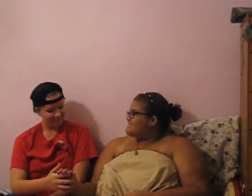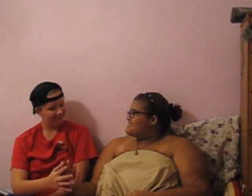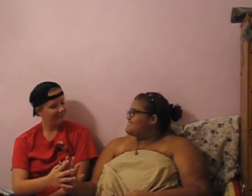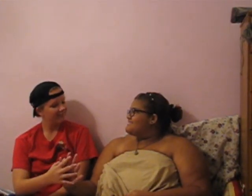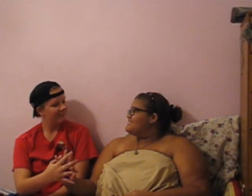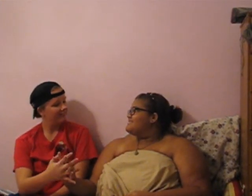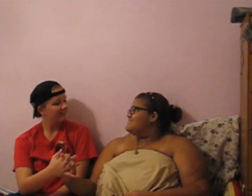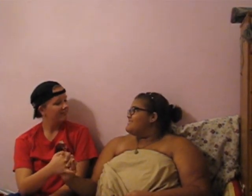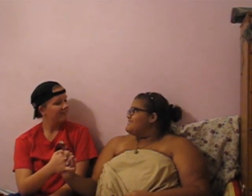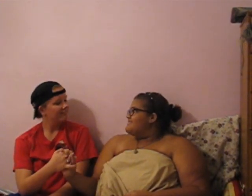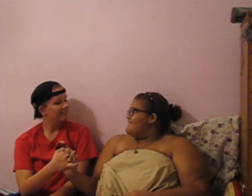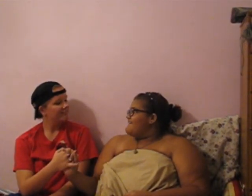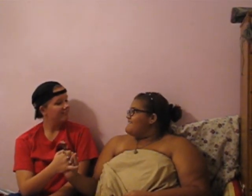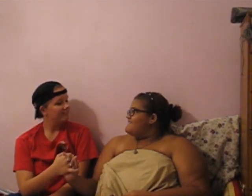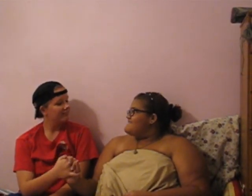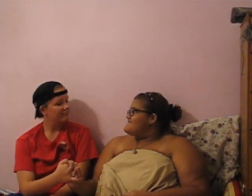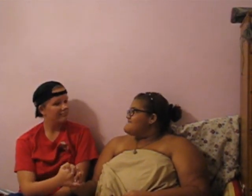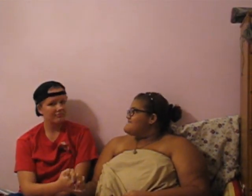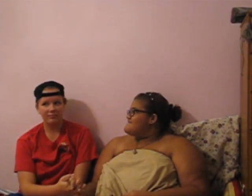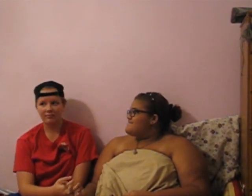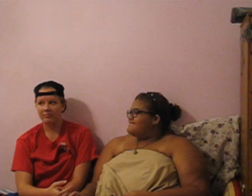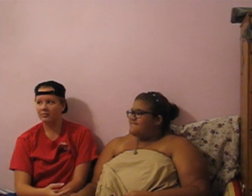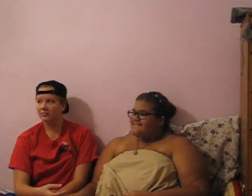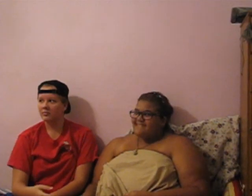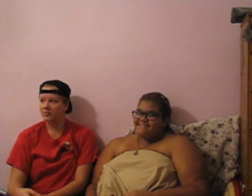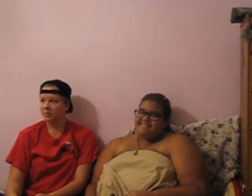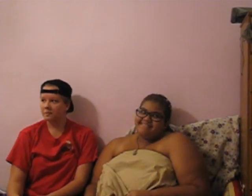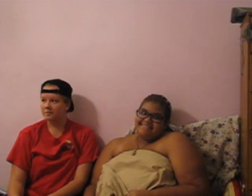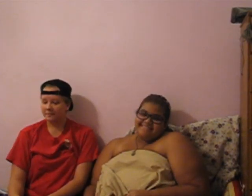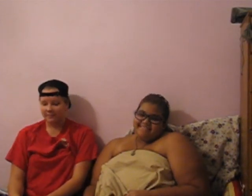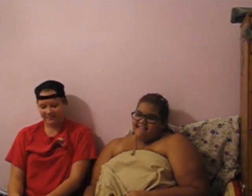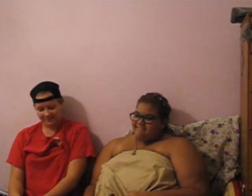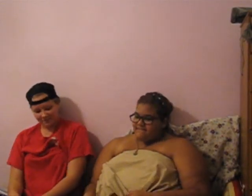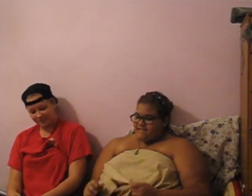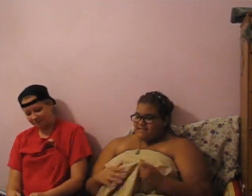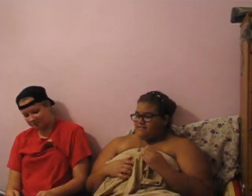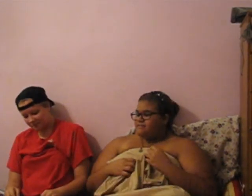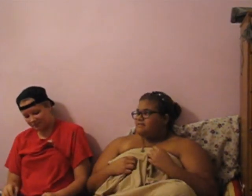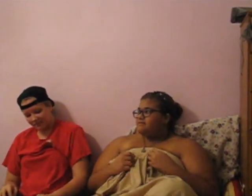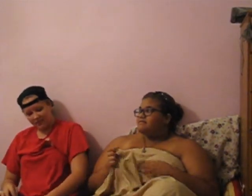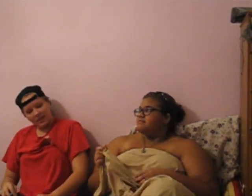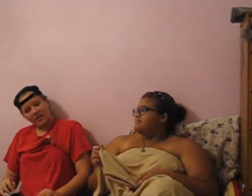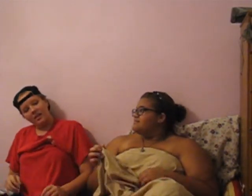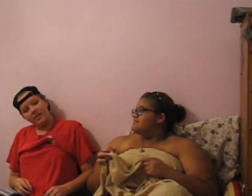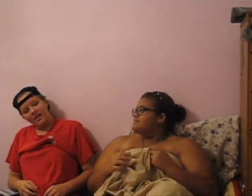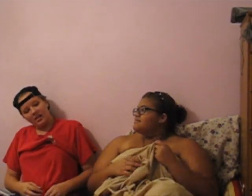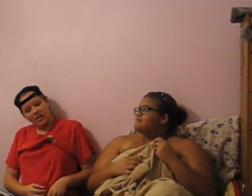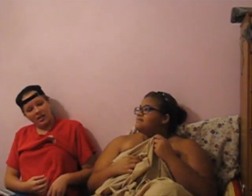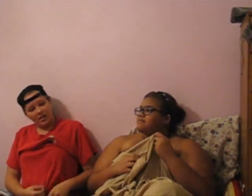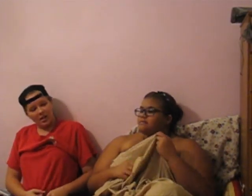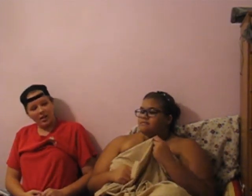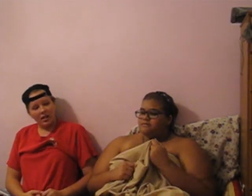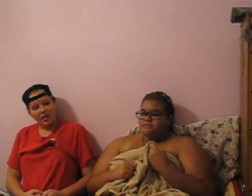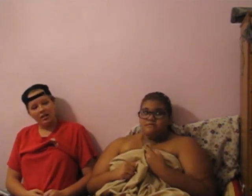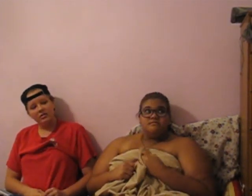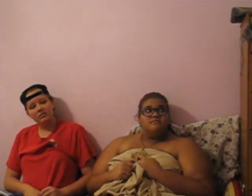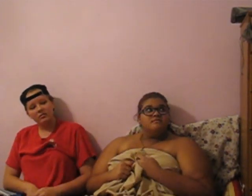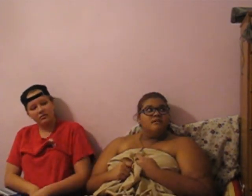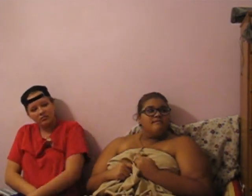romance Now you're holding hands But he's got other plans Tick tight, the clock is turning red The room won't stop